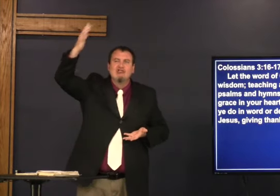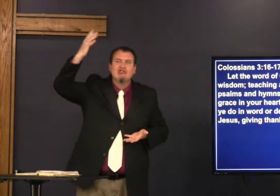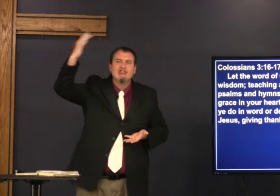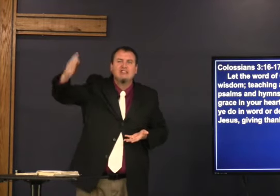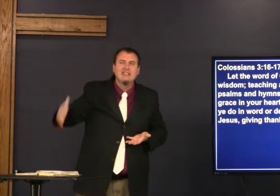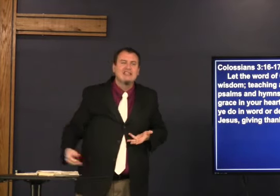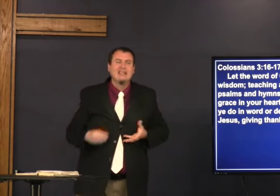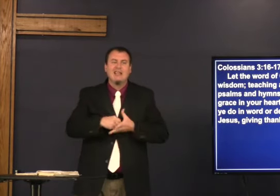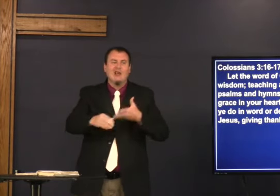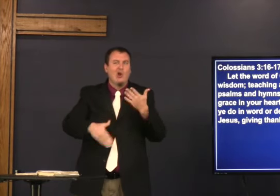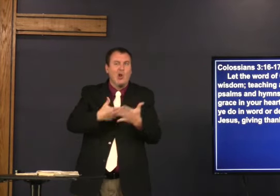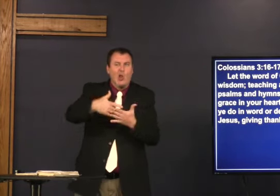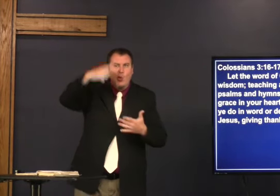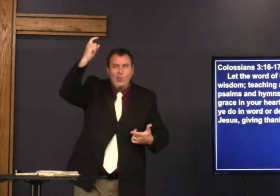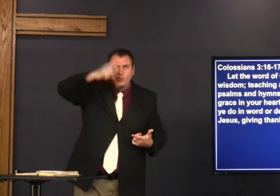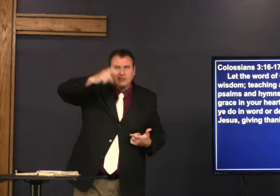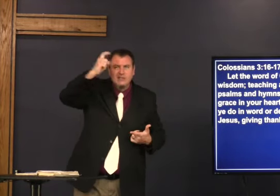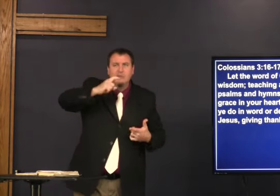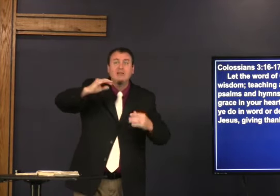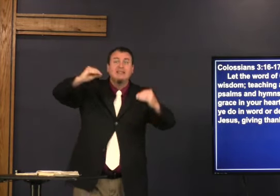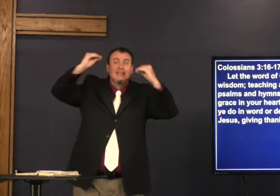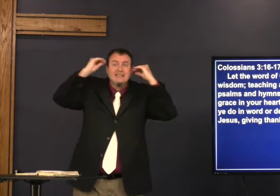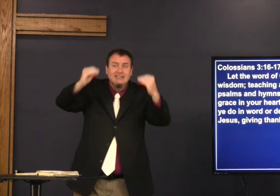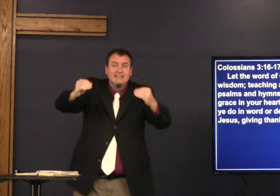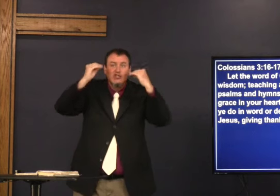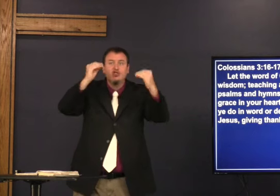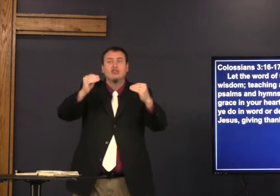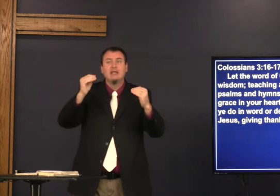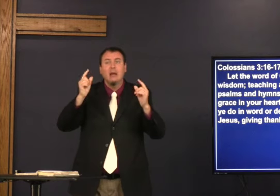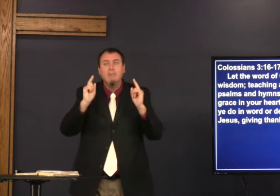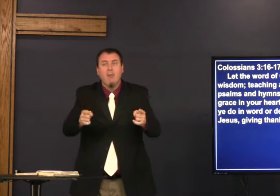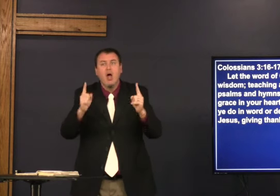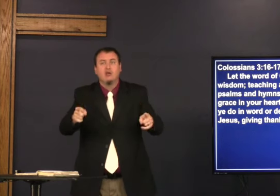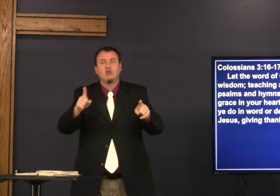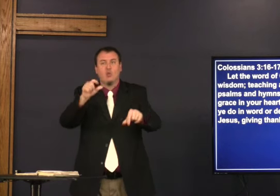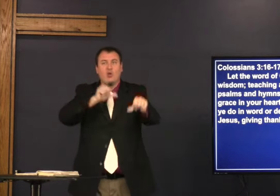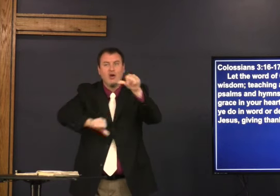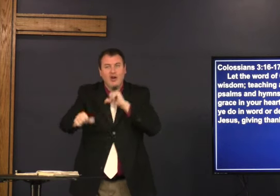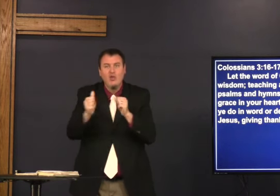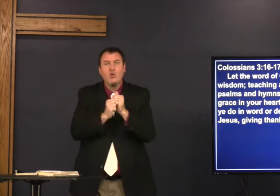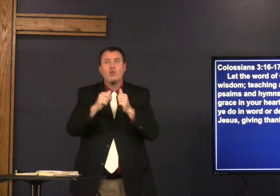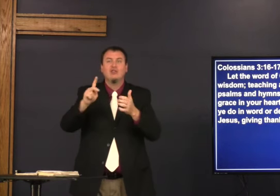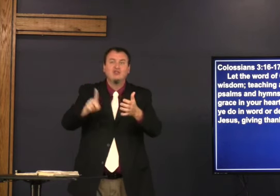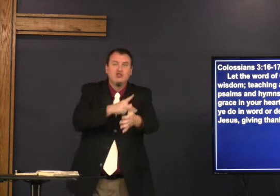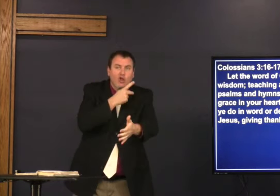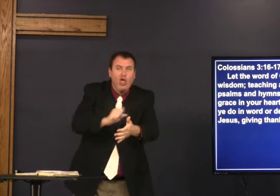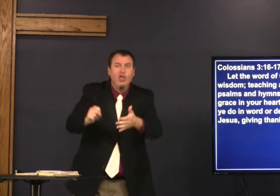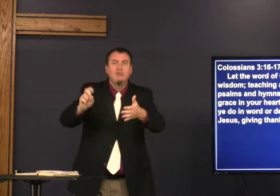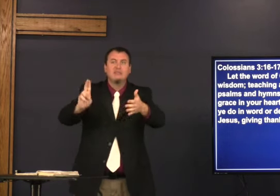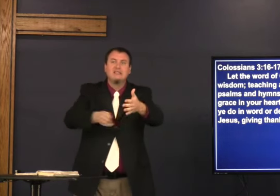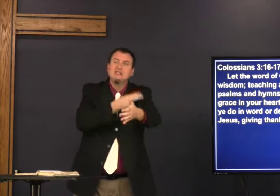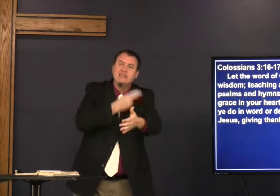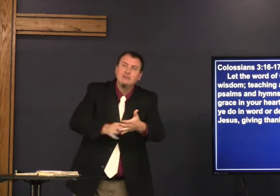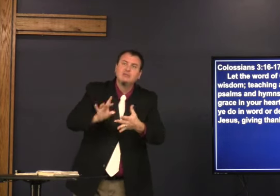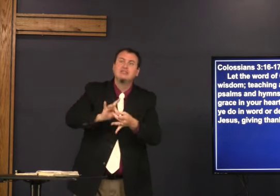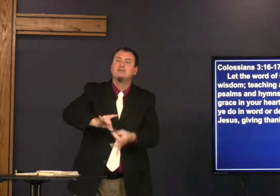well and richly in all wisdom teaching and admonishing one another in psalms